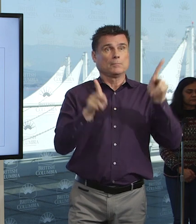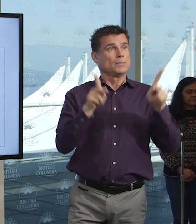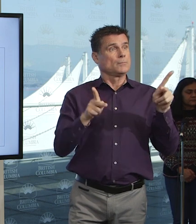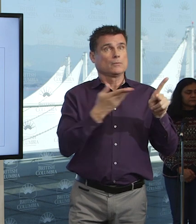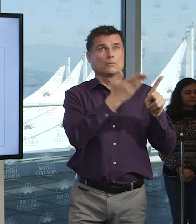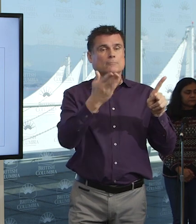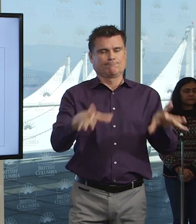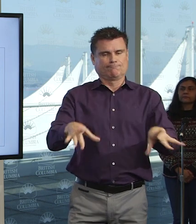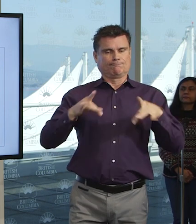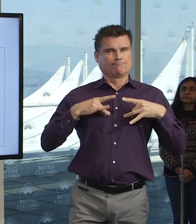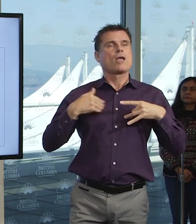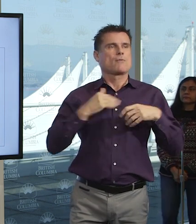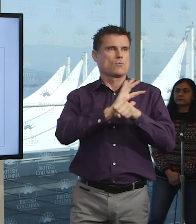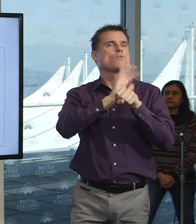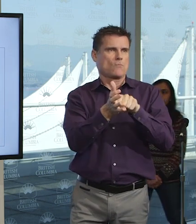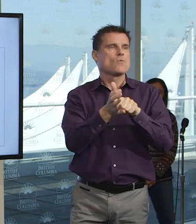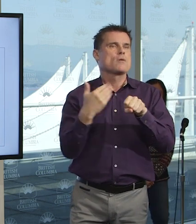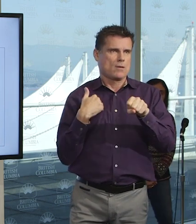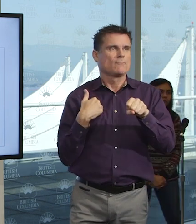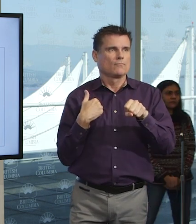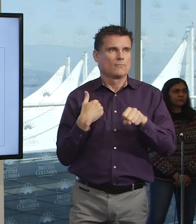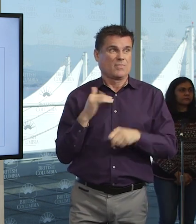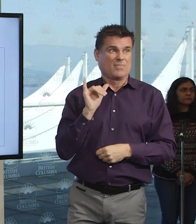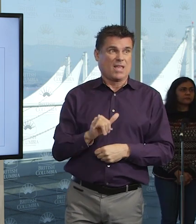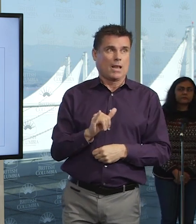the last 24 hours. And so that is this curve here.